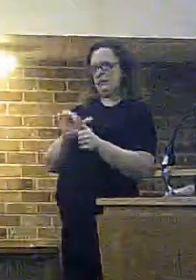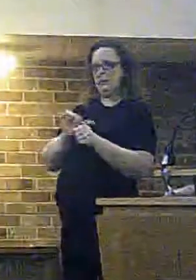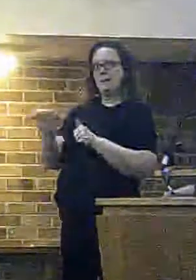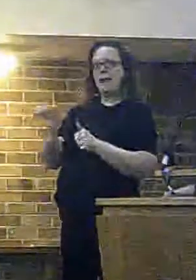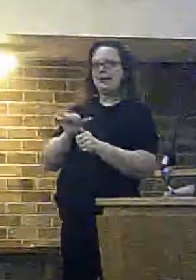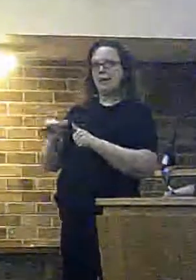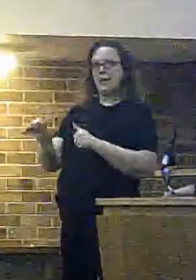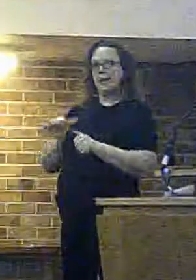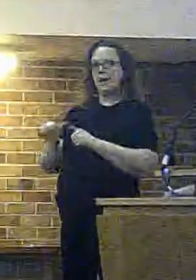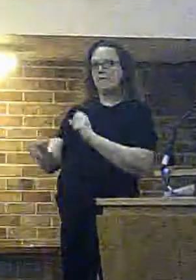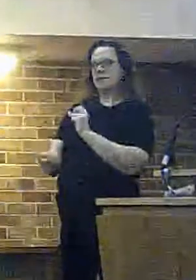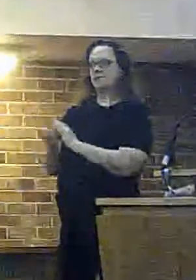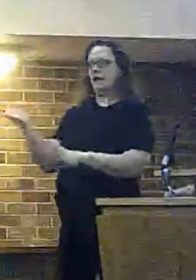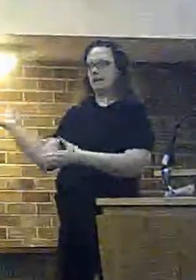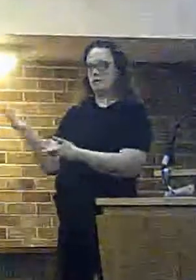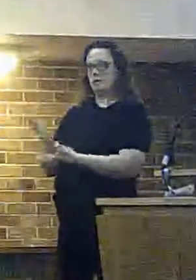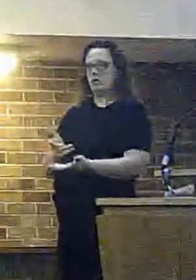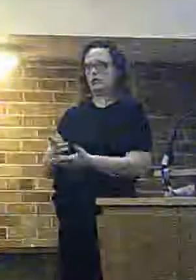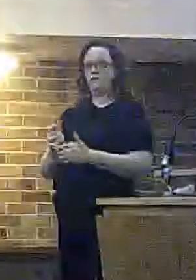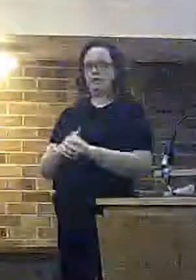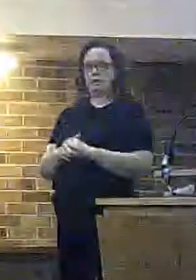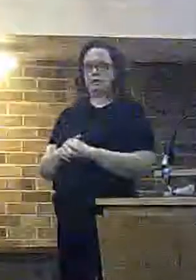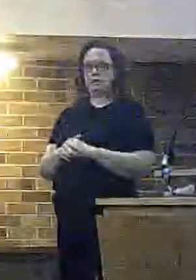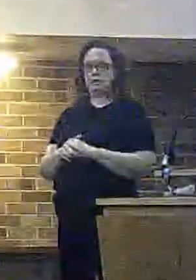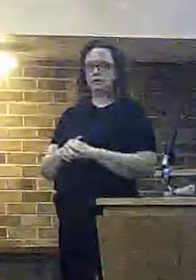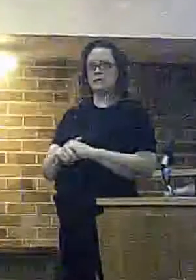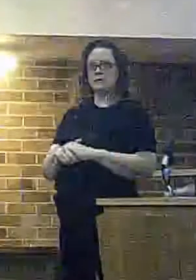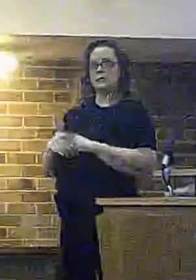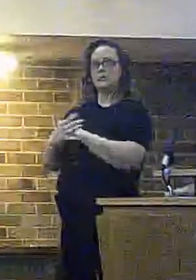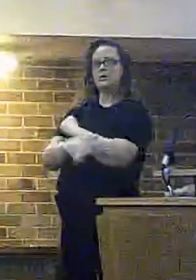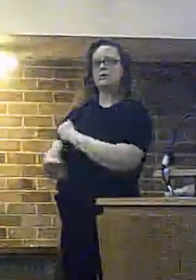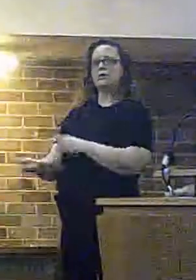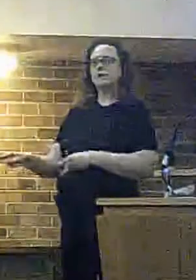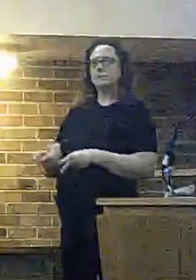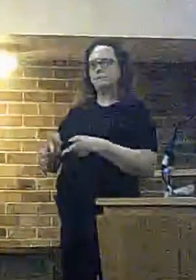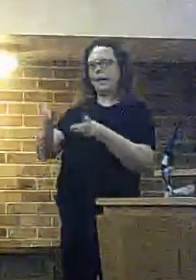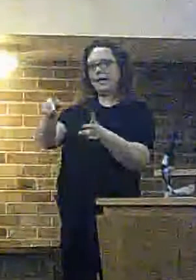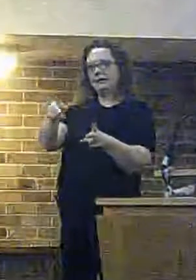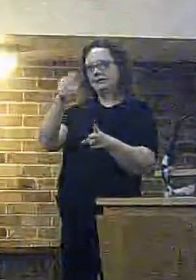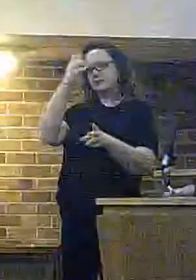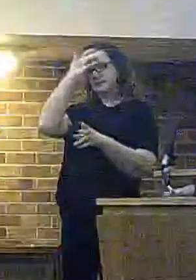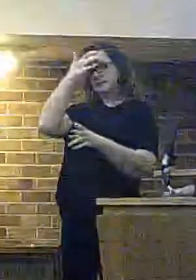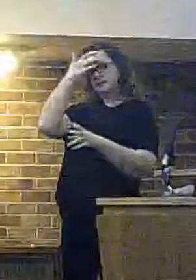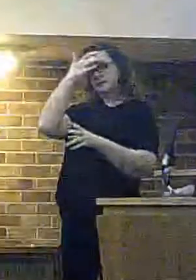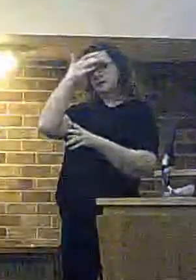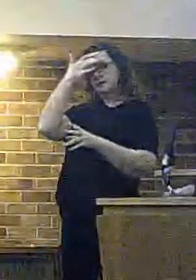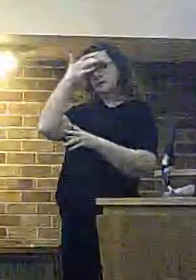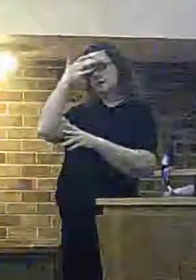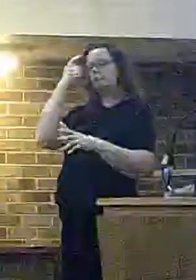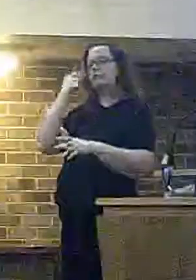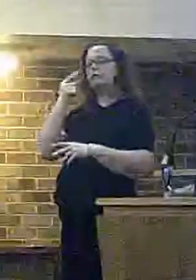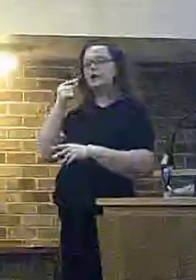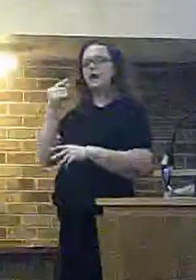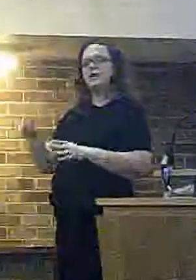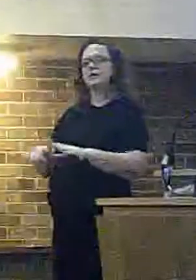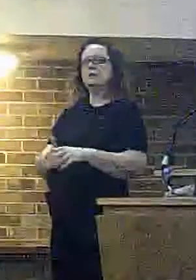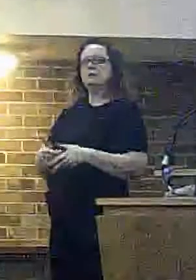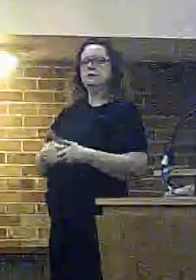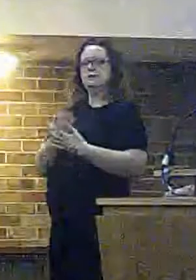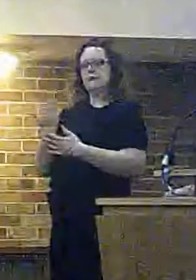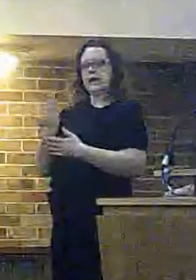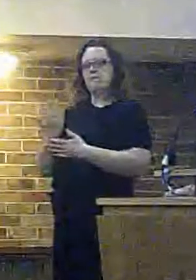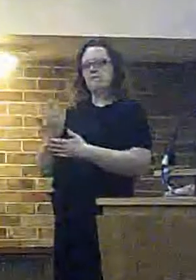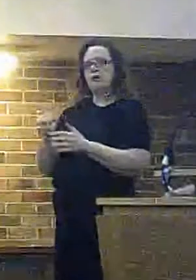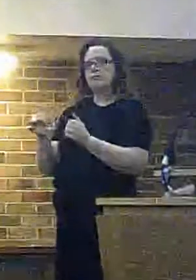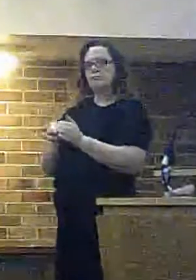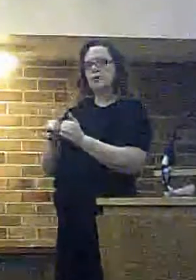to the fire service in the green belt and there is dispensation to allow development for